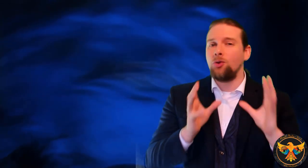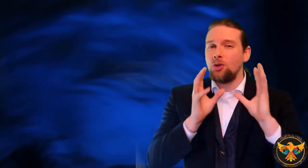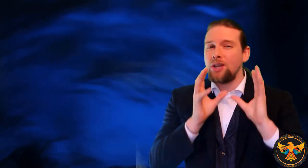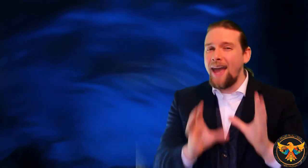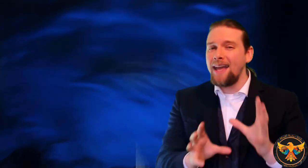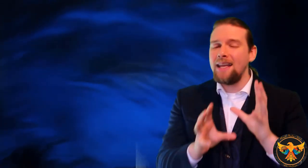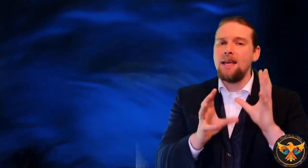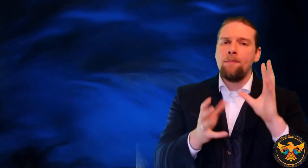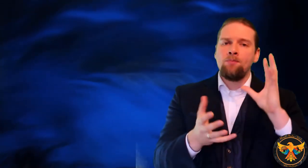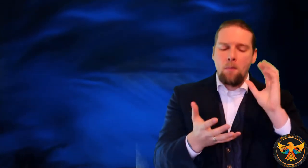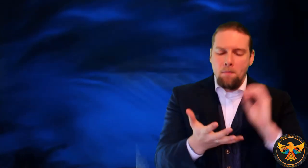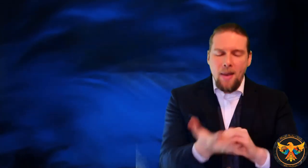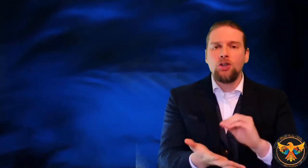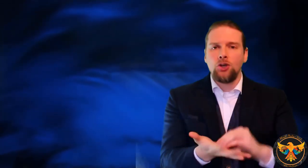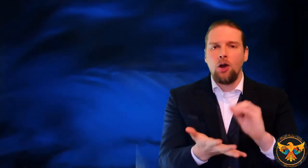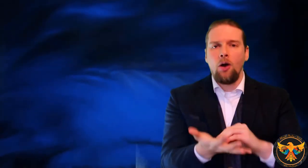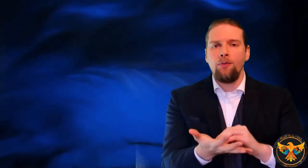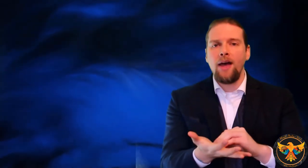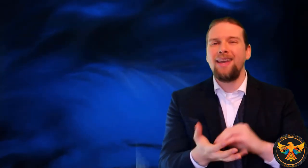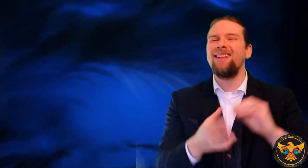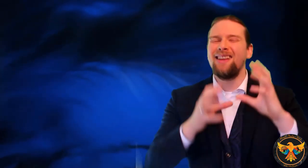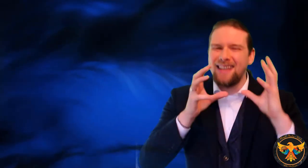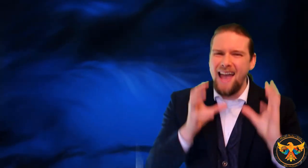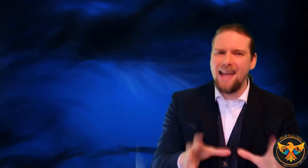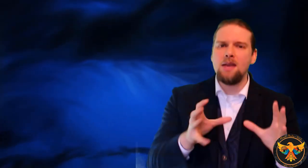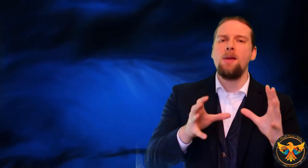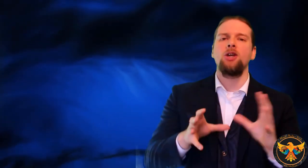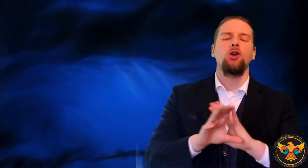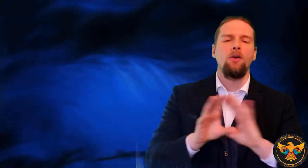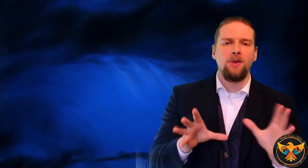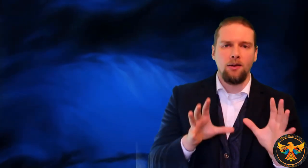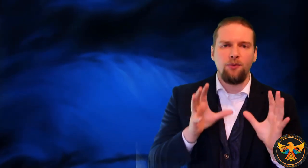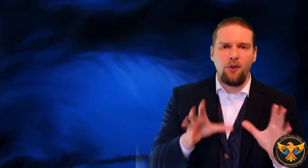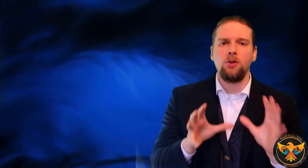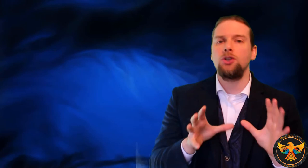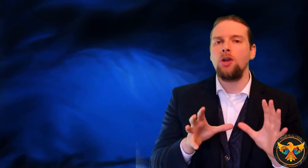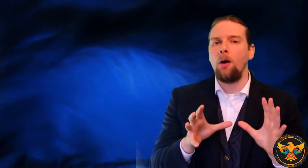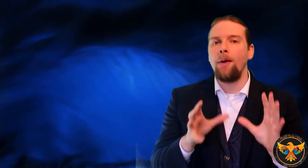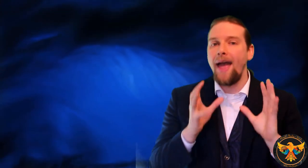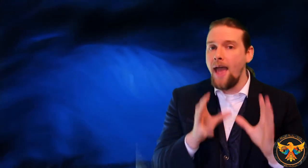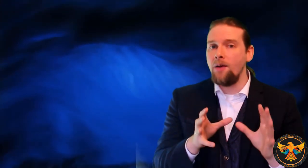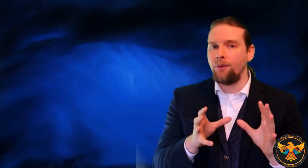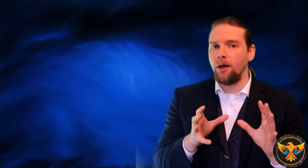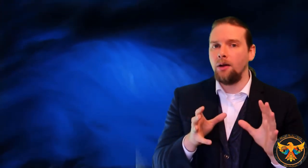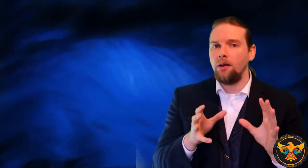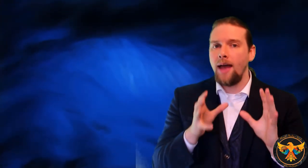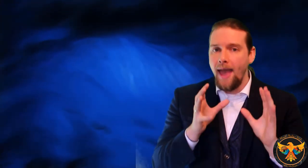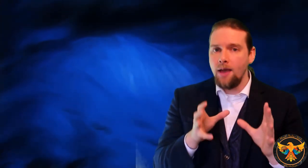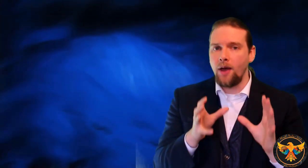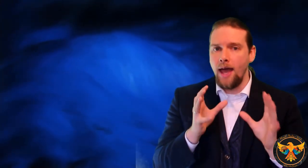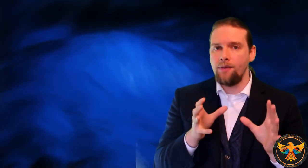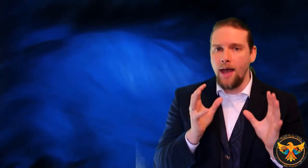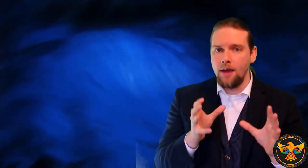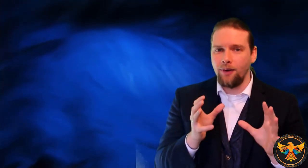Does any measure of that guilt, does any measure of guilt, full stop, ever, ever, ever, ever,